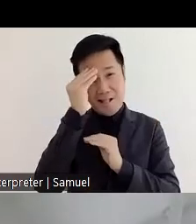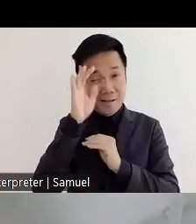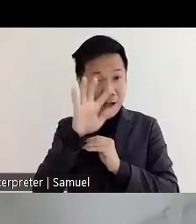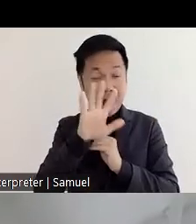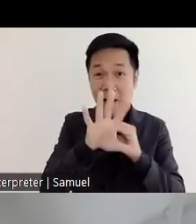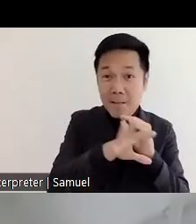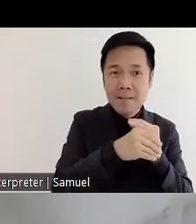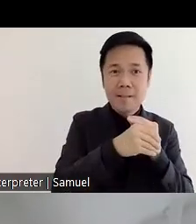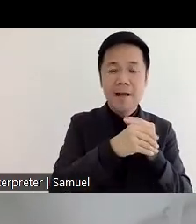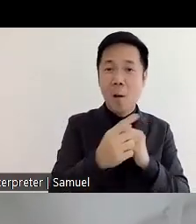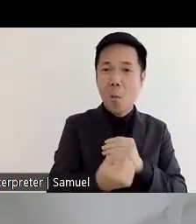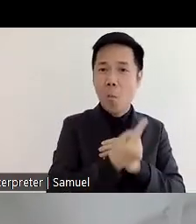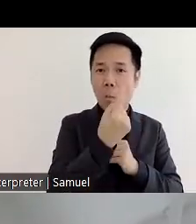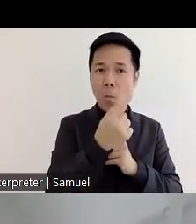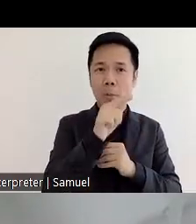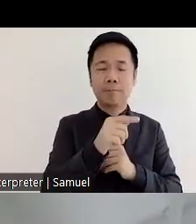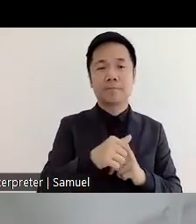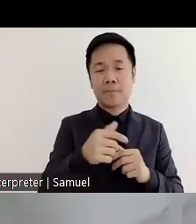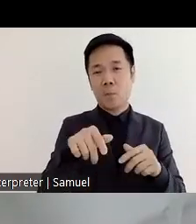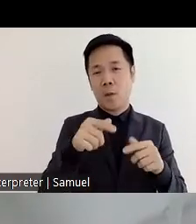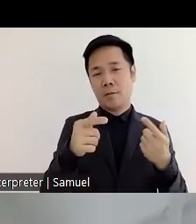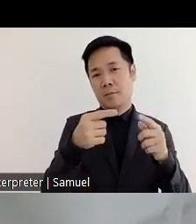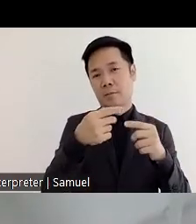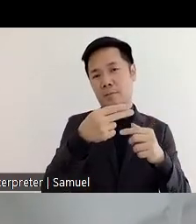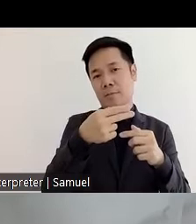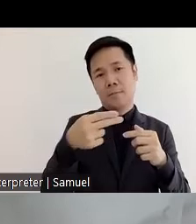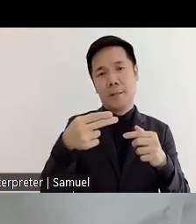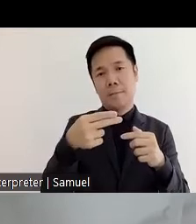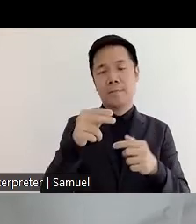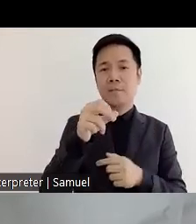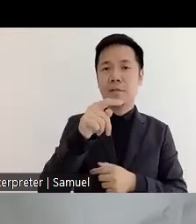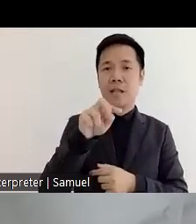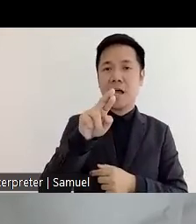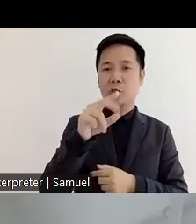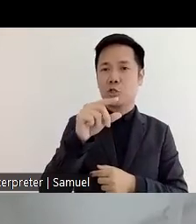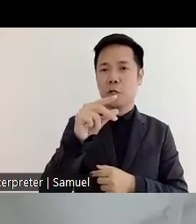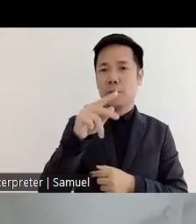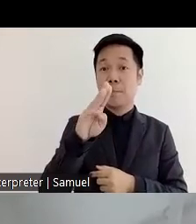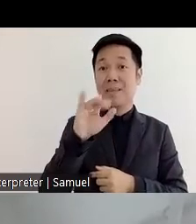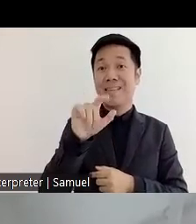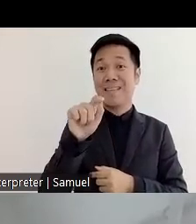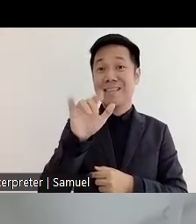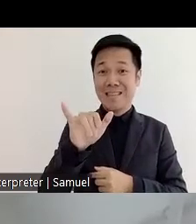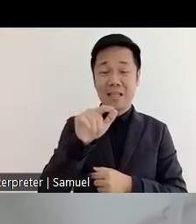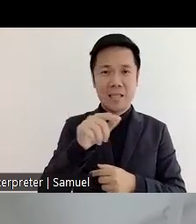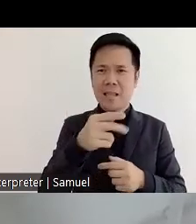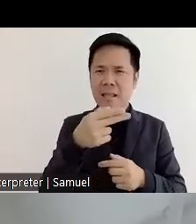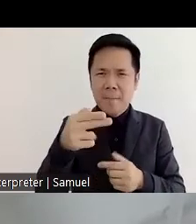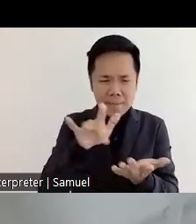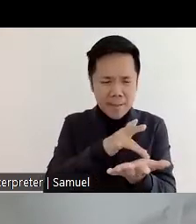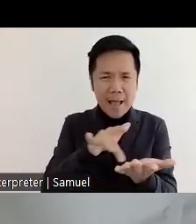beta version of Sparachability this is India's first um AI triggered accessible